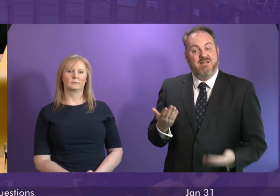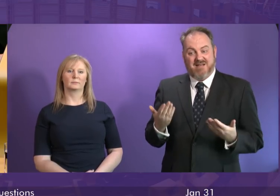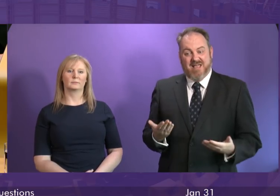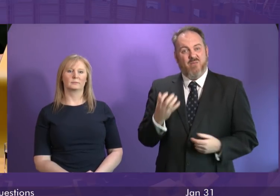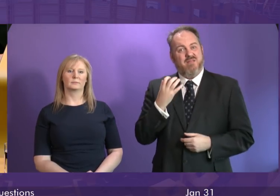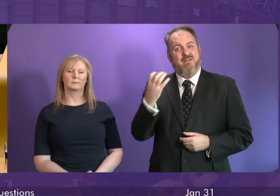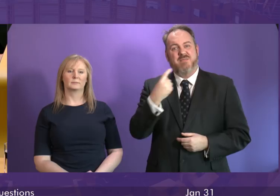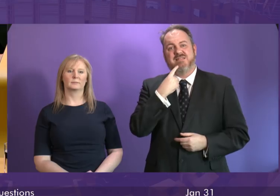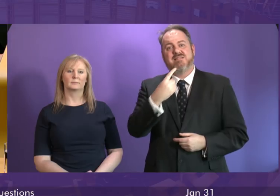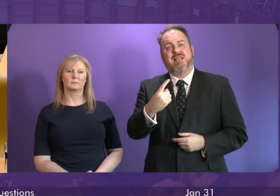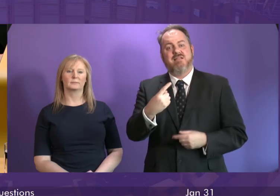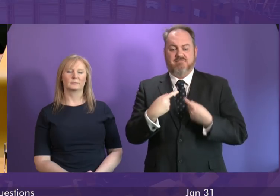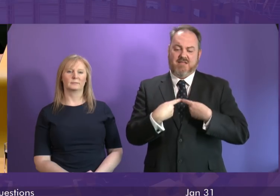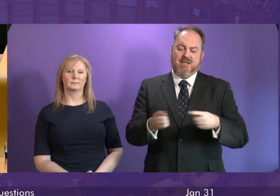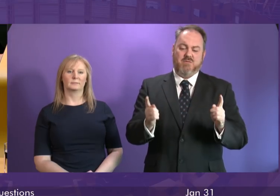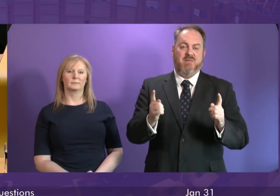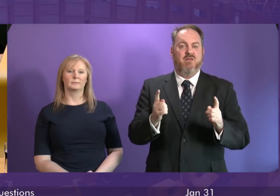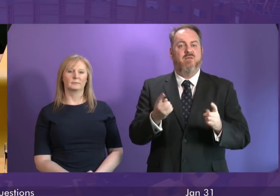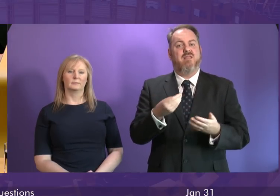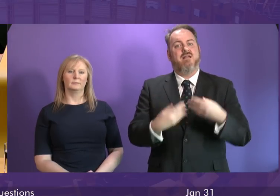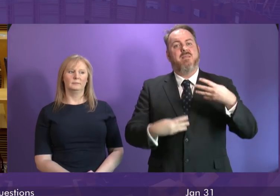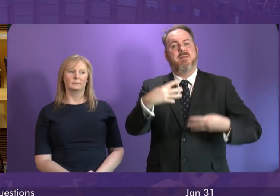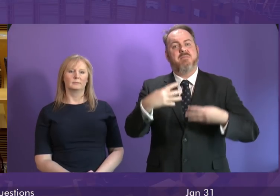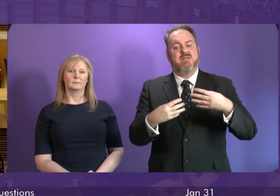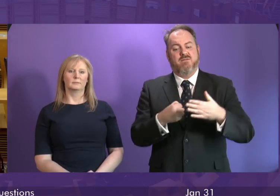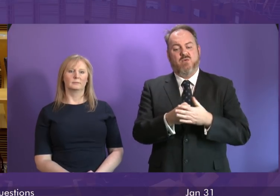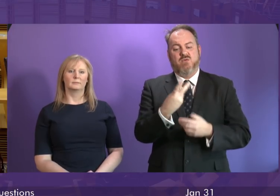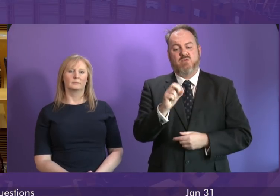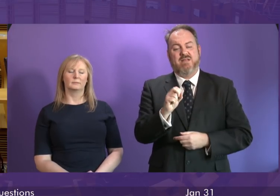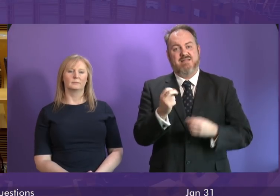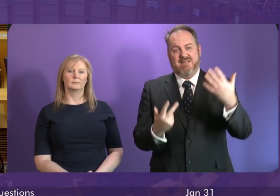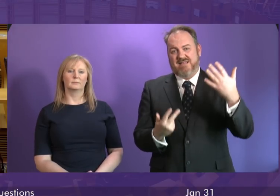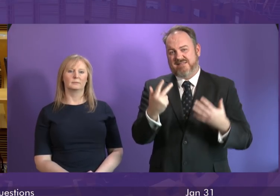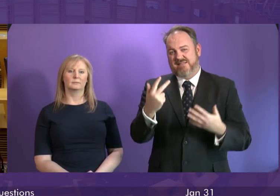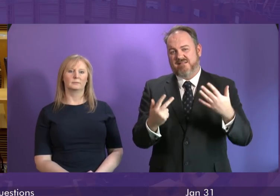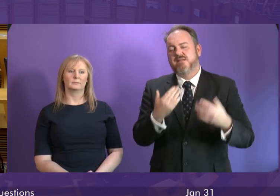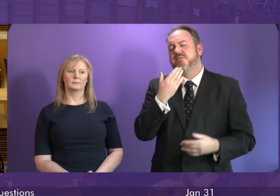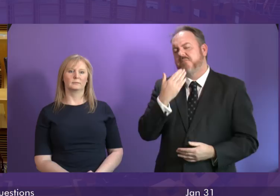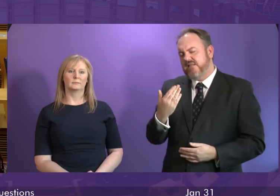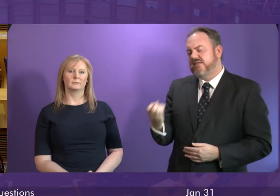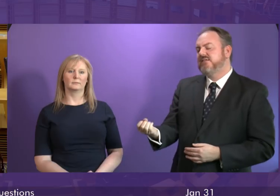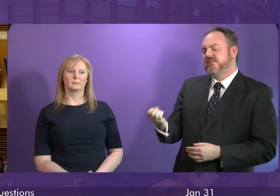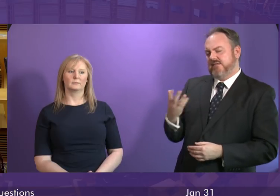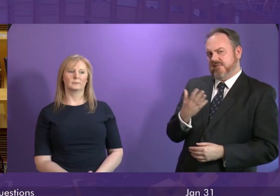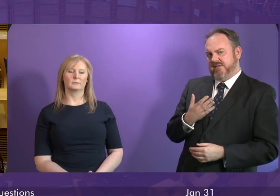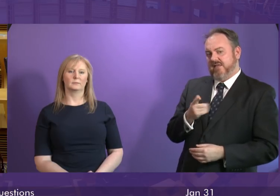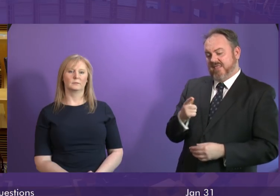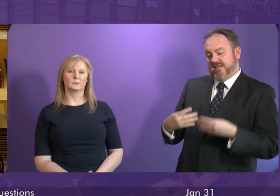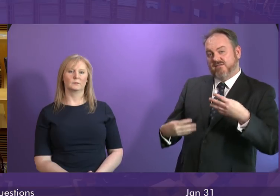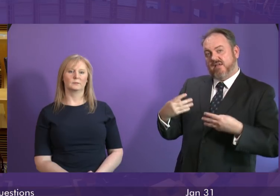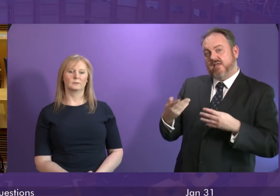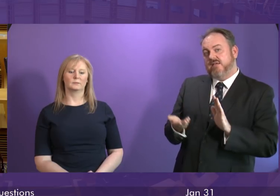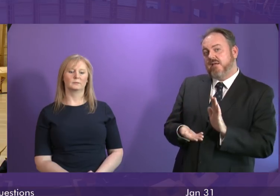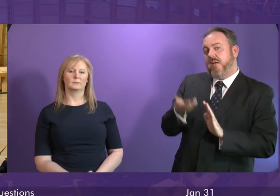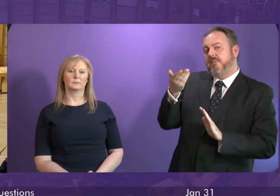announced the figure for the year ending September 2018 can the first minister tell us if that figure was up